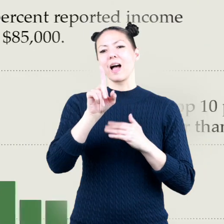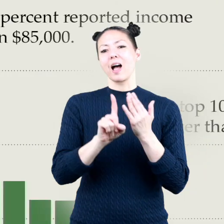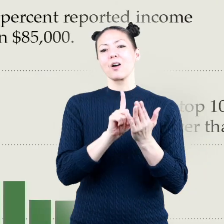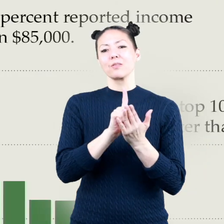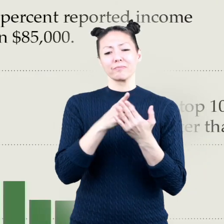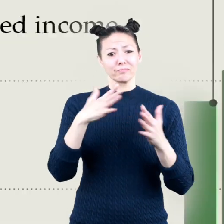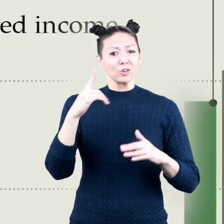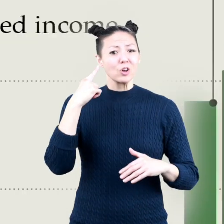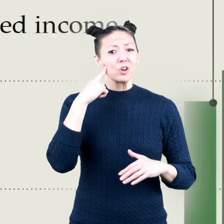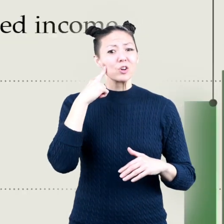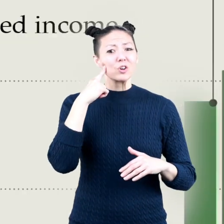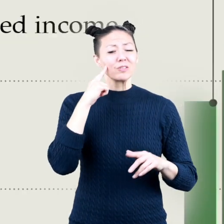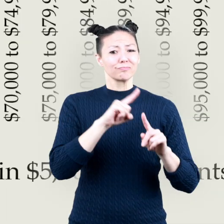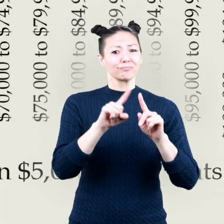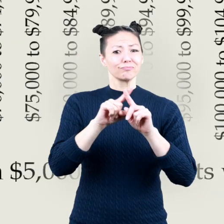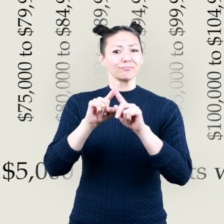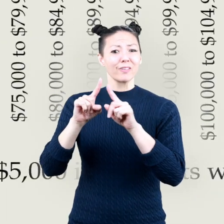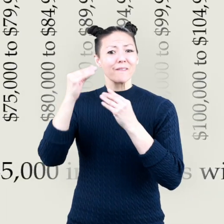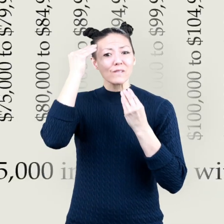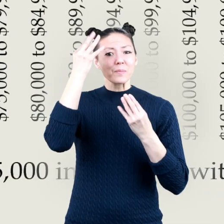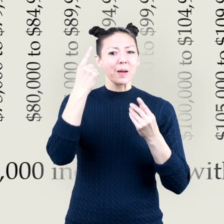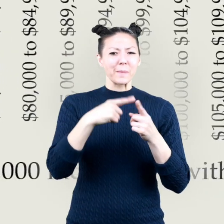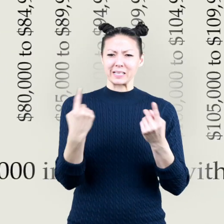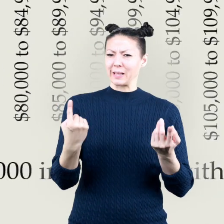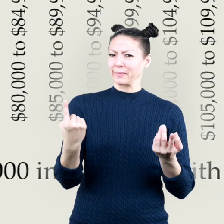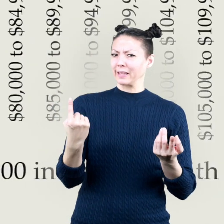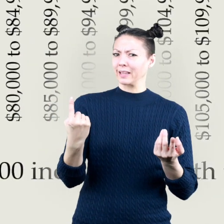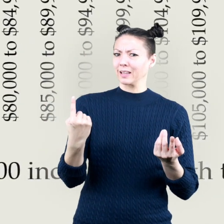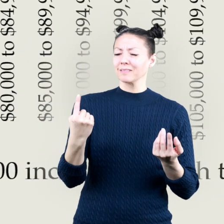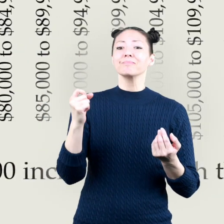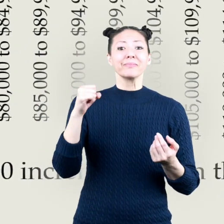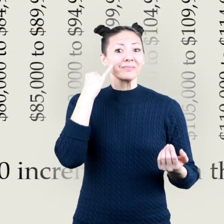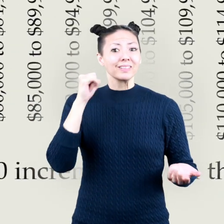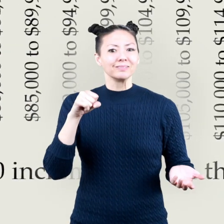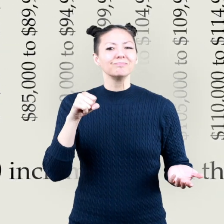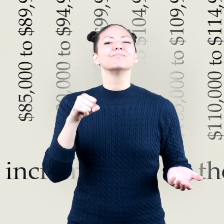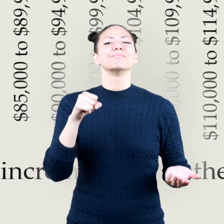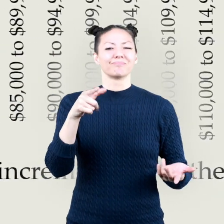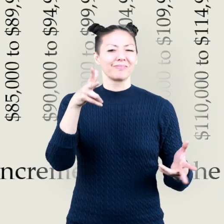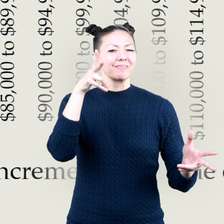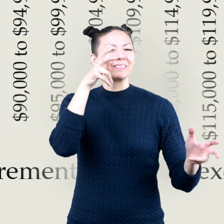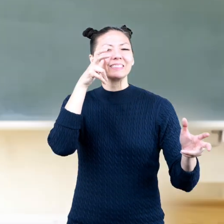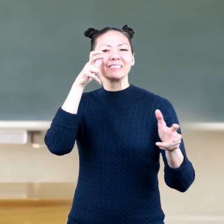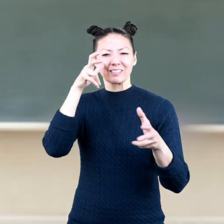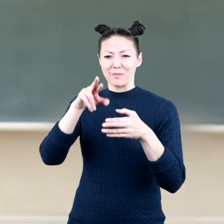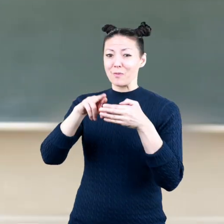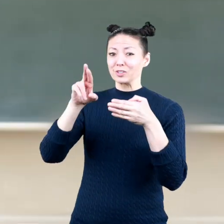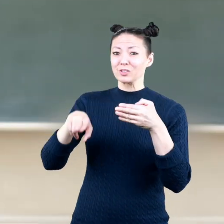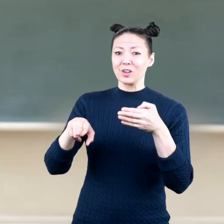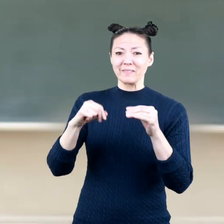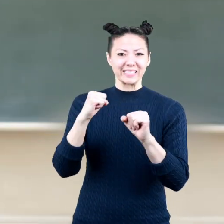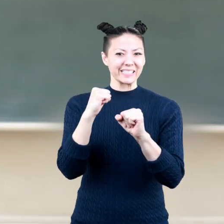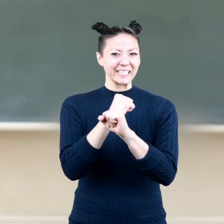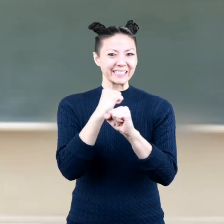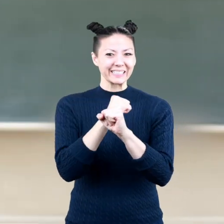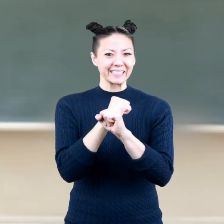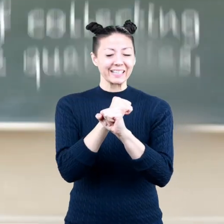you ever heard different numbers used to give information about something if yes then you have been listening to the results of statistics statistics